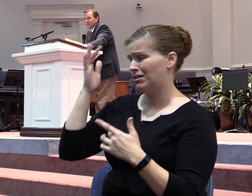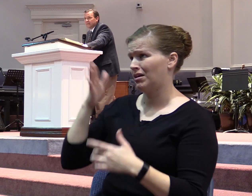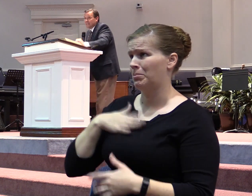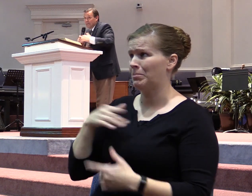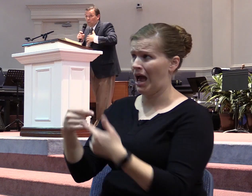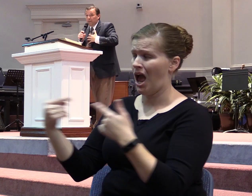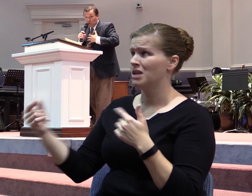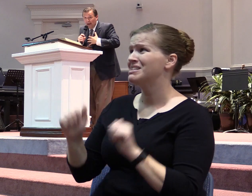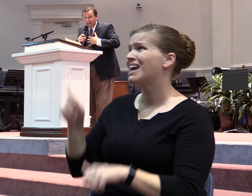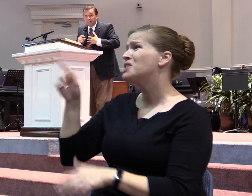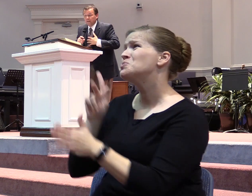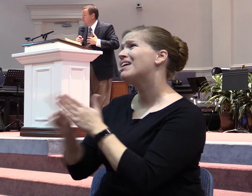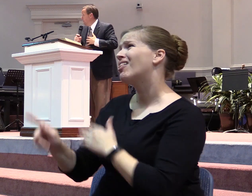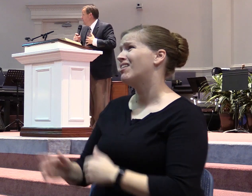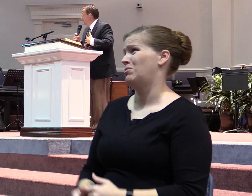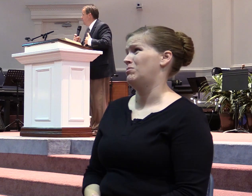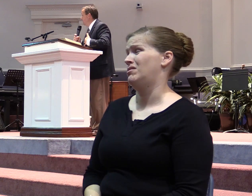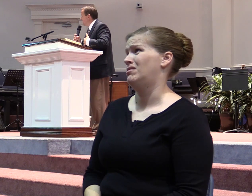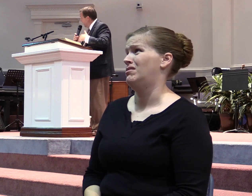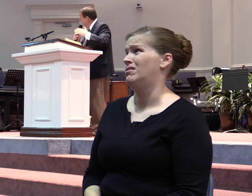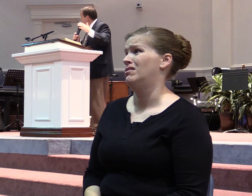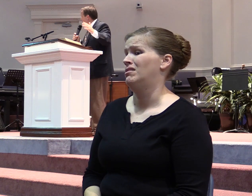God, that's how we pray. Take them out.